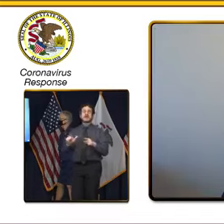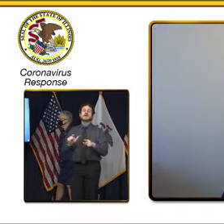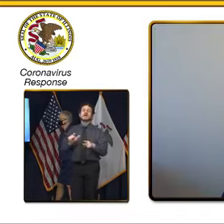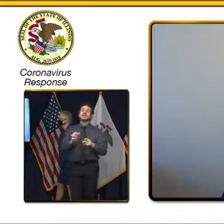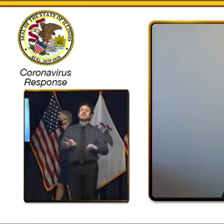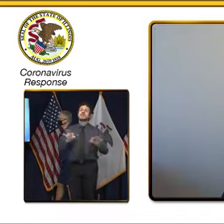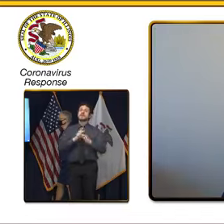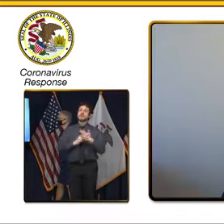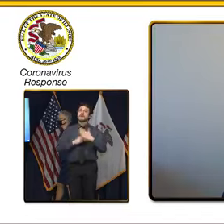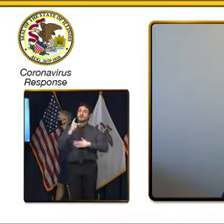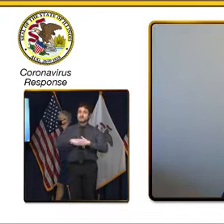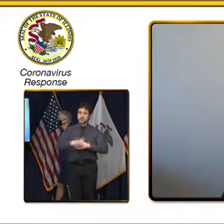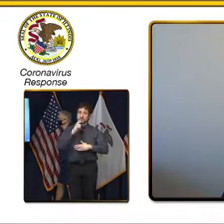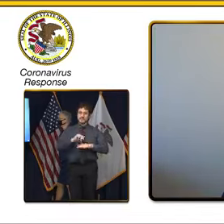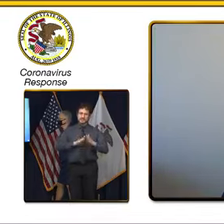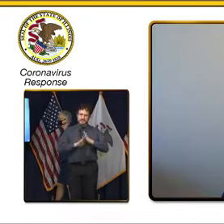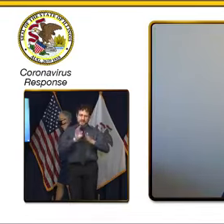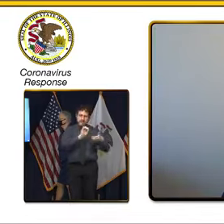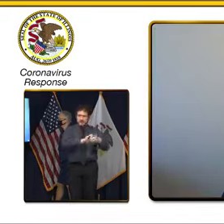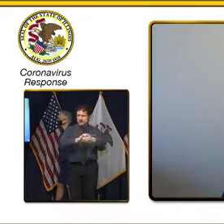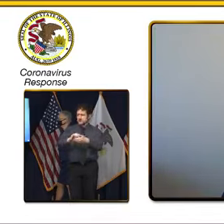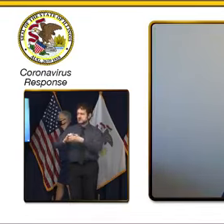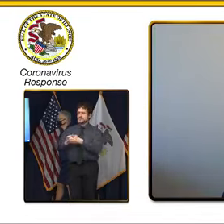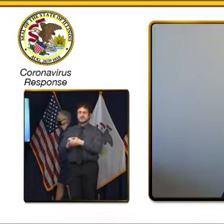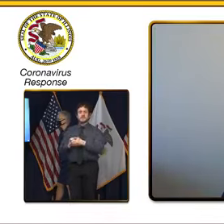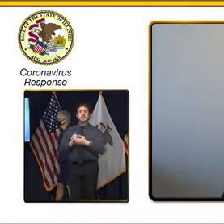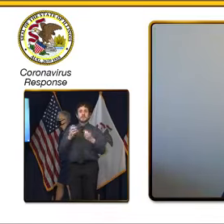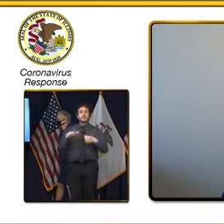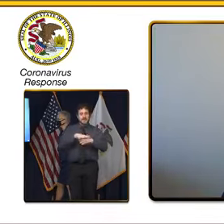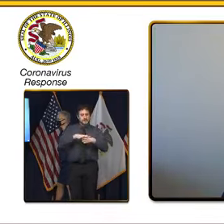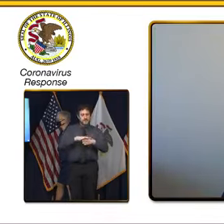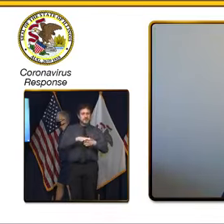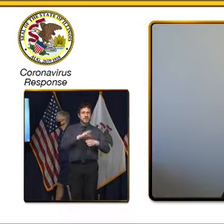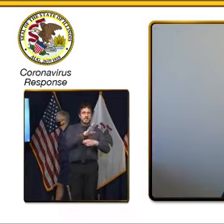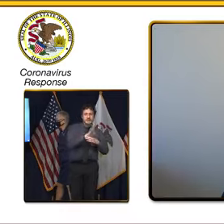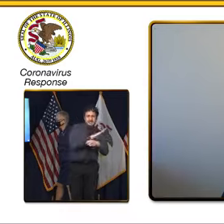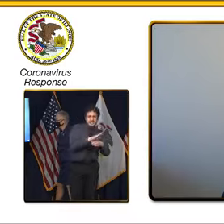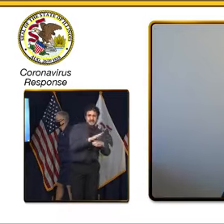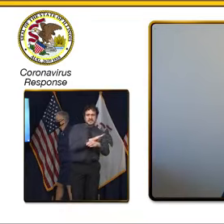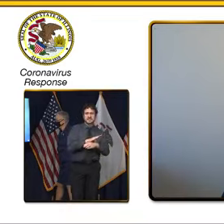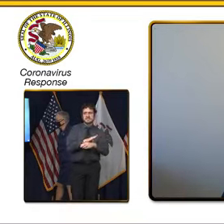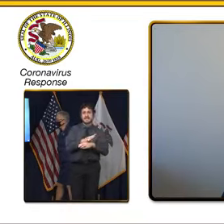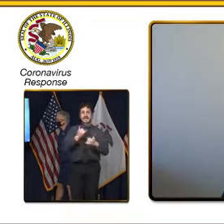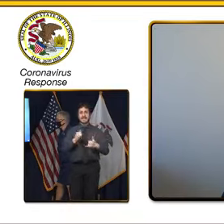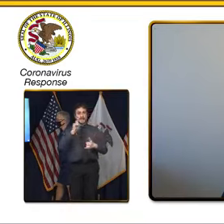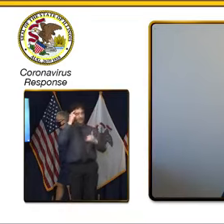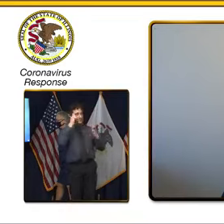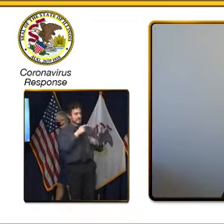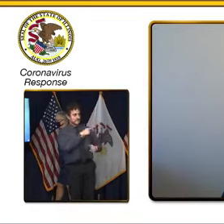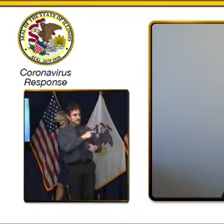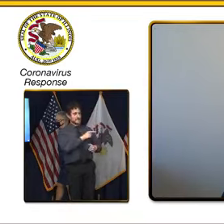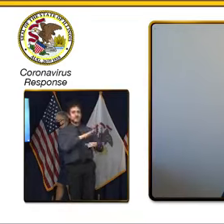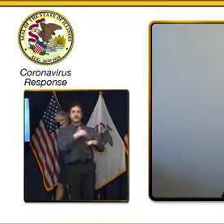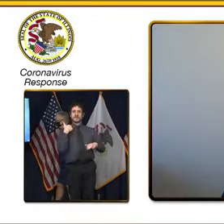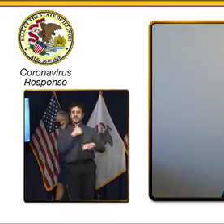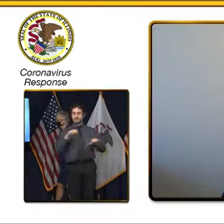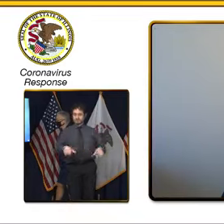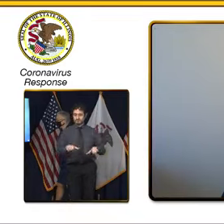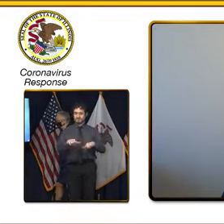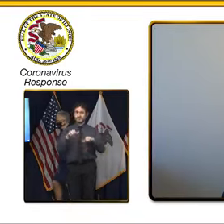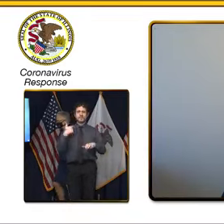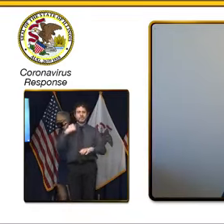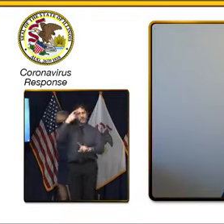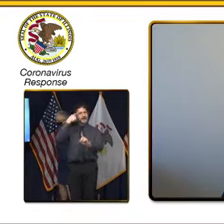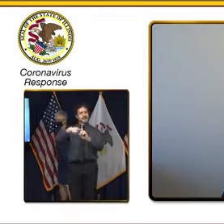partnerships. We have received a warm welcome from local corporations, and now, with the Governor's call to action, we are